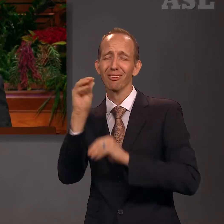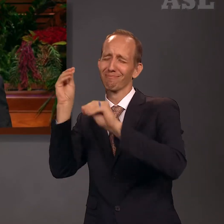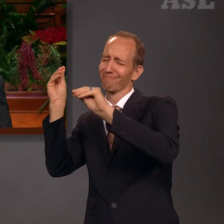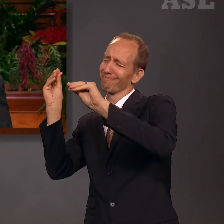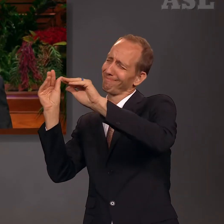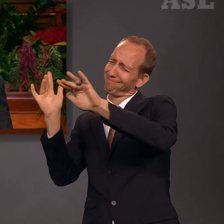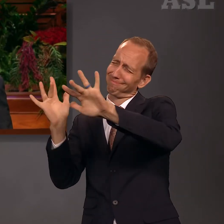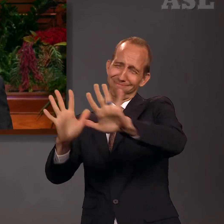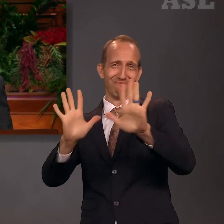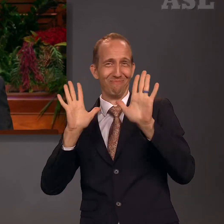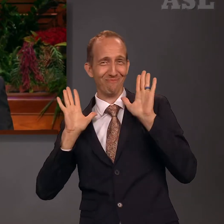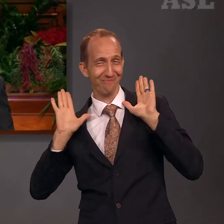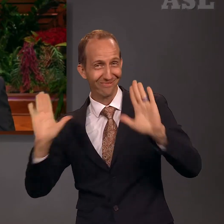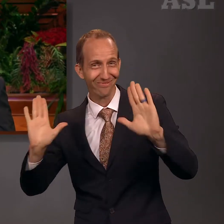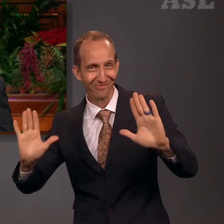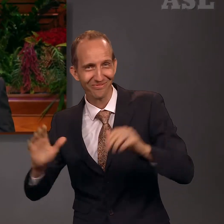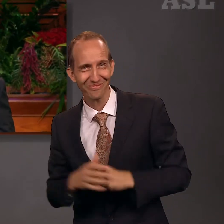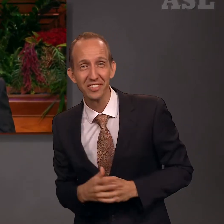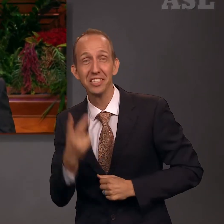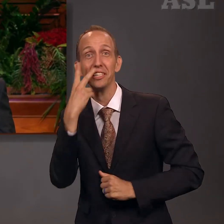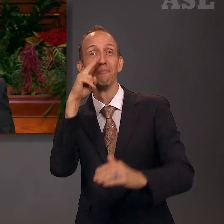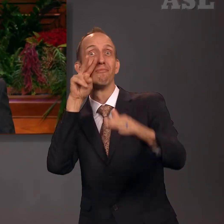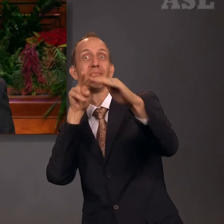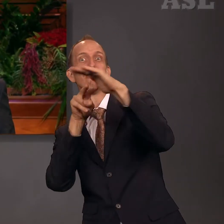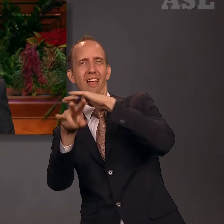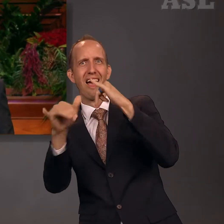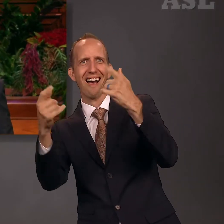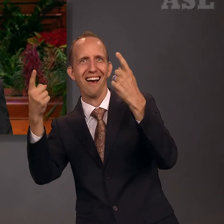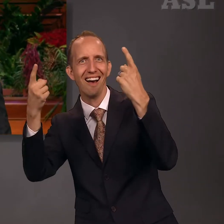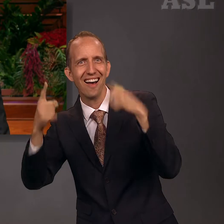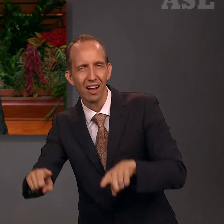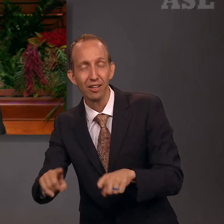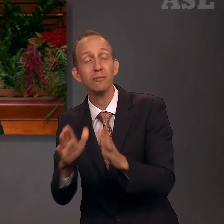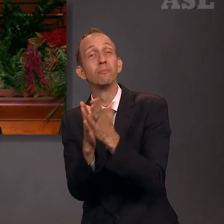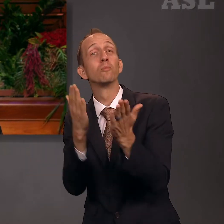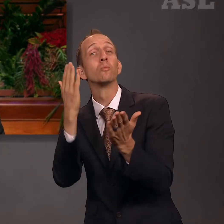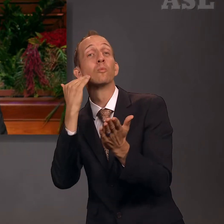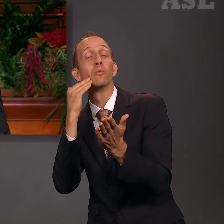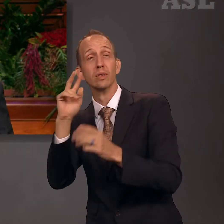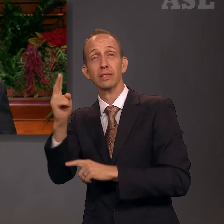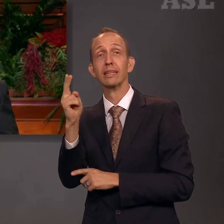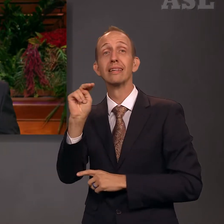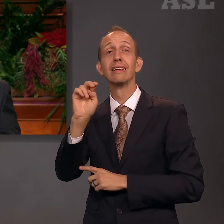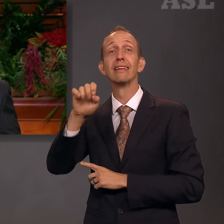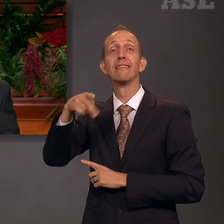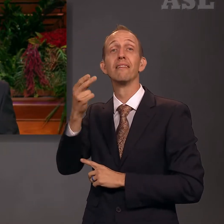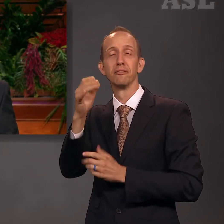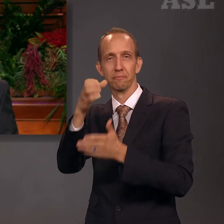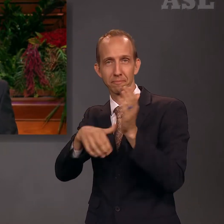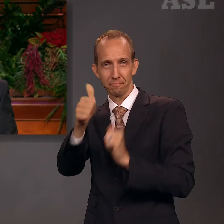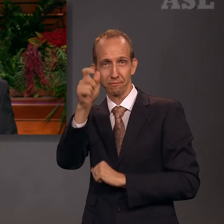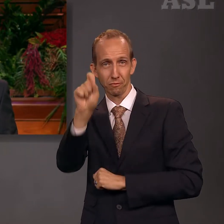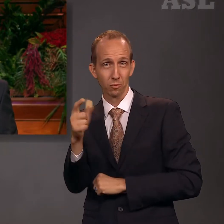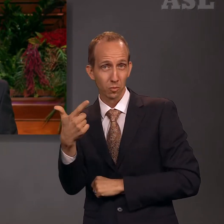miracle. We are witnessing the fulfillment of the prophecy in 2 Nephi, chapter 10, verse 21.